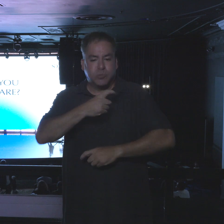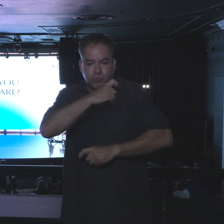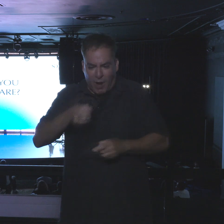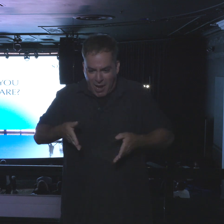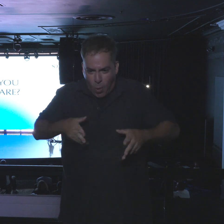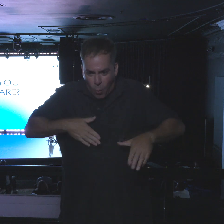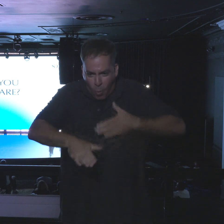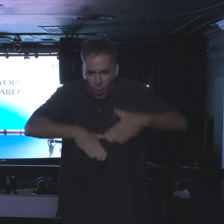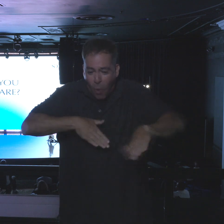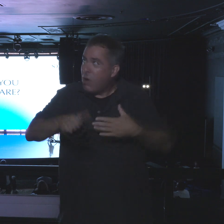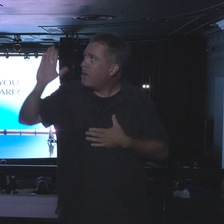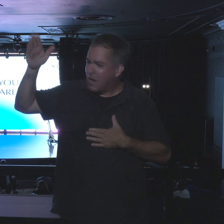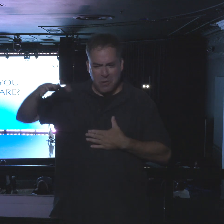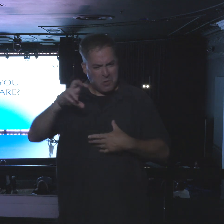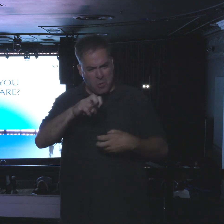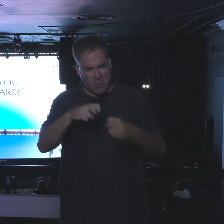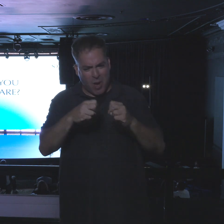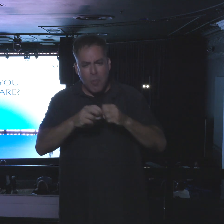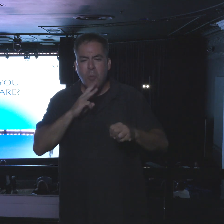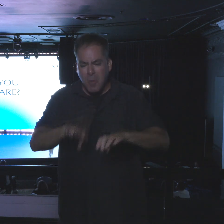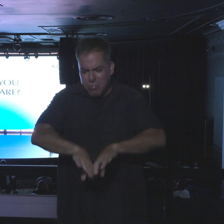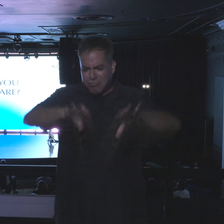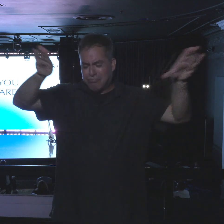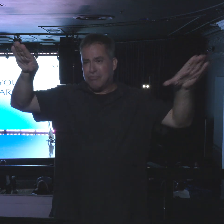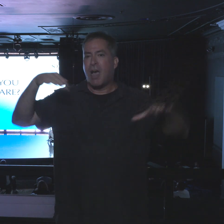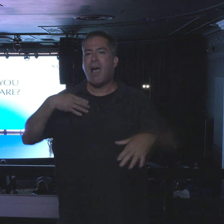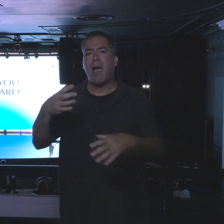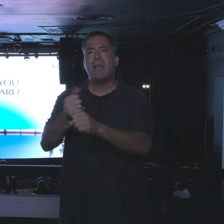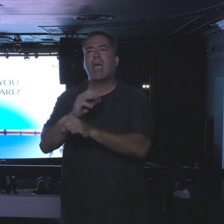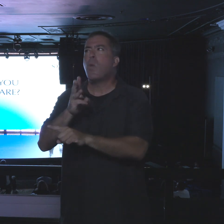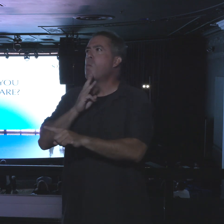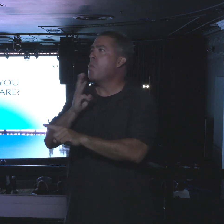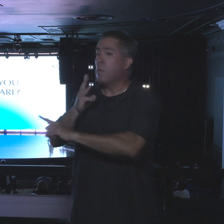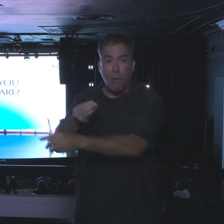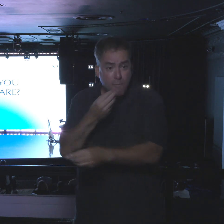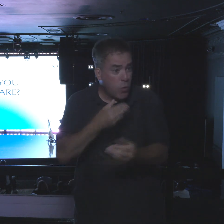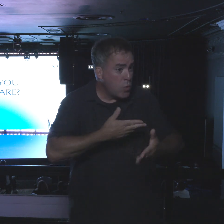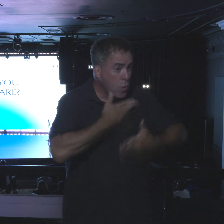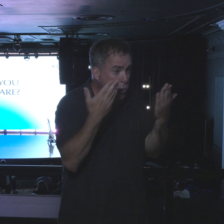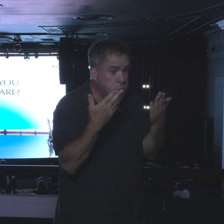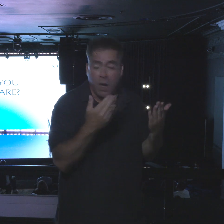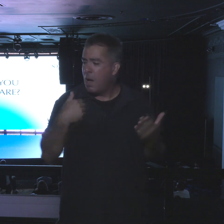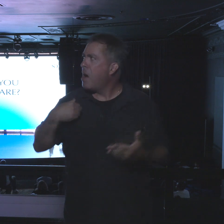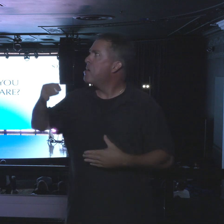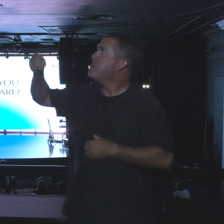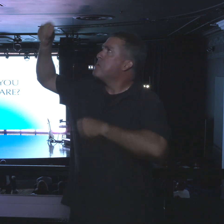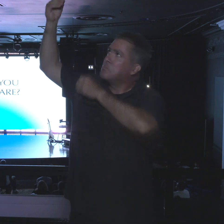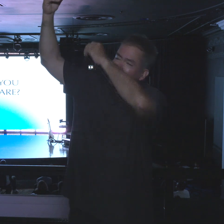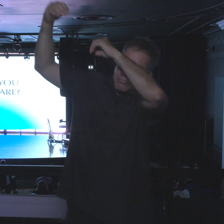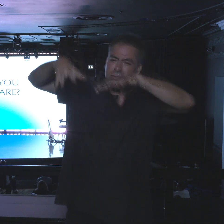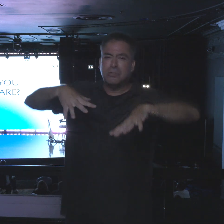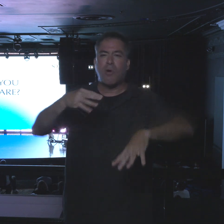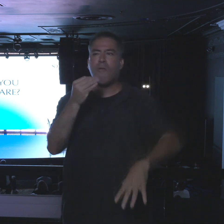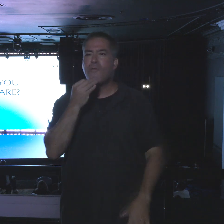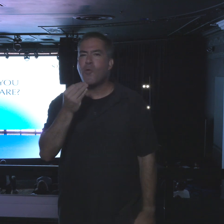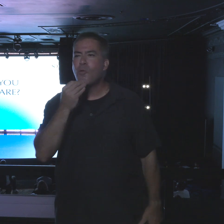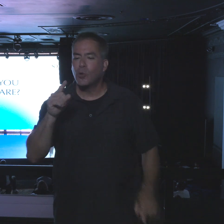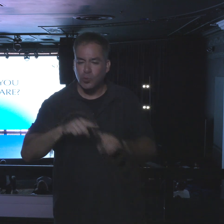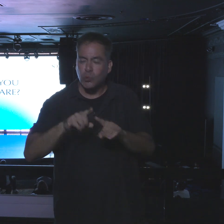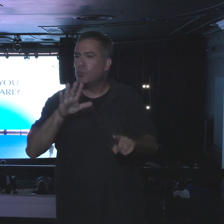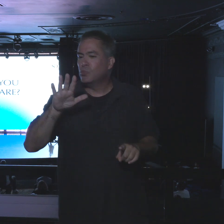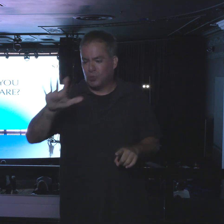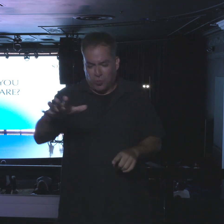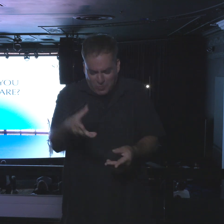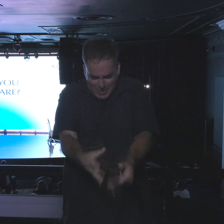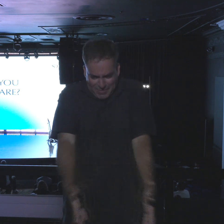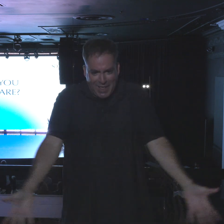problem. I'll get water from a huge water tank, no food, no problem. I deliver right to your door,